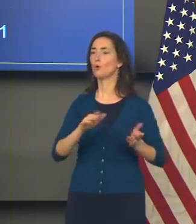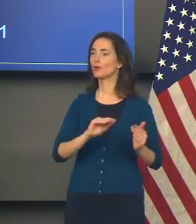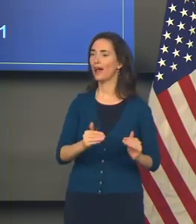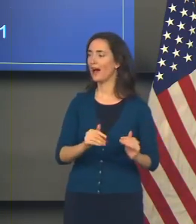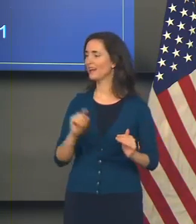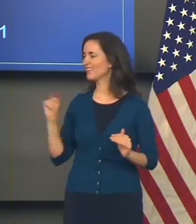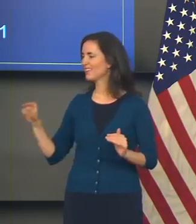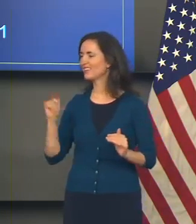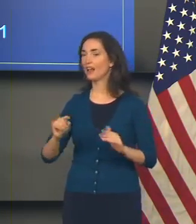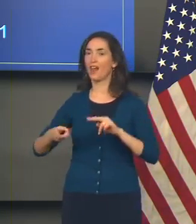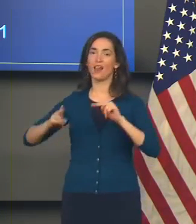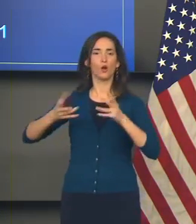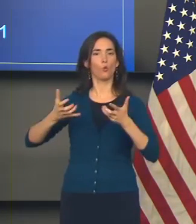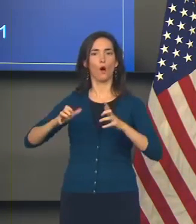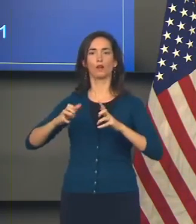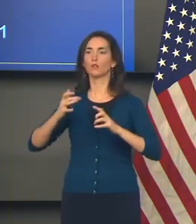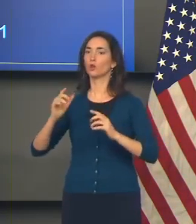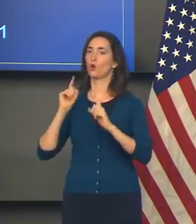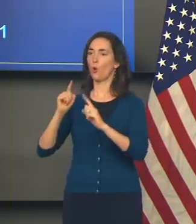that will die.